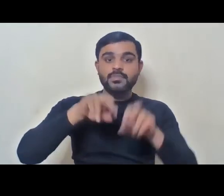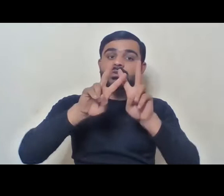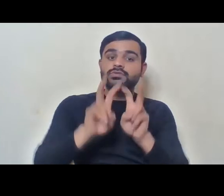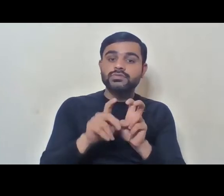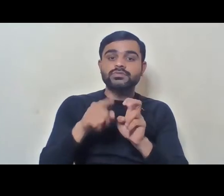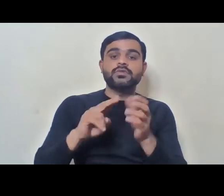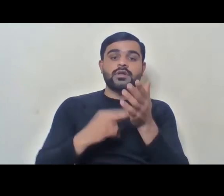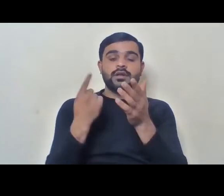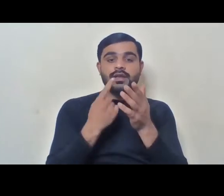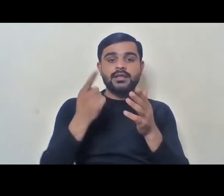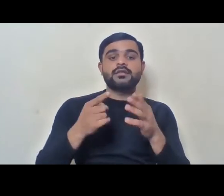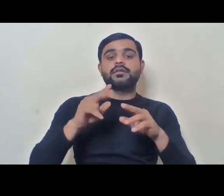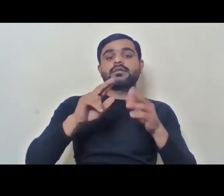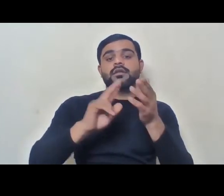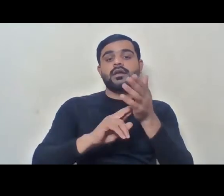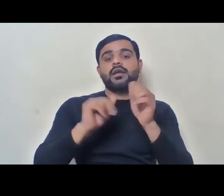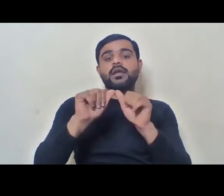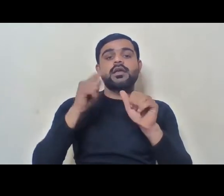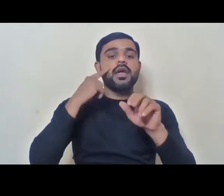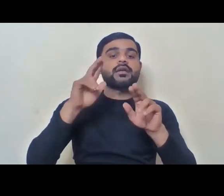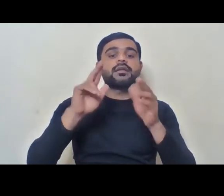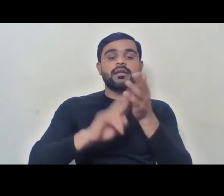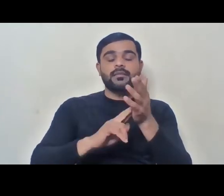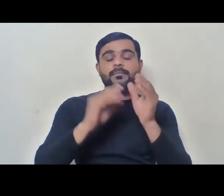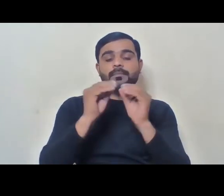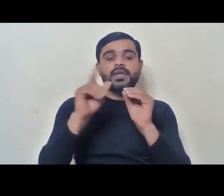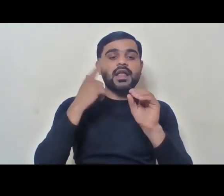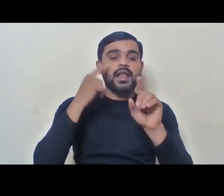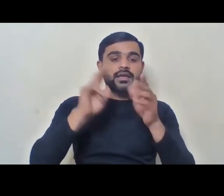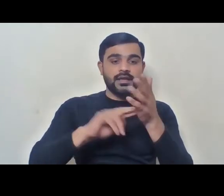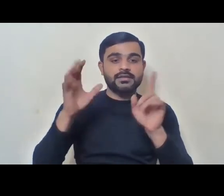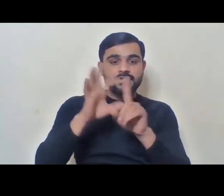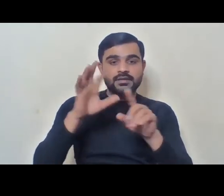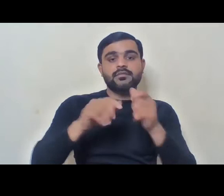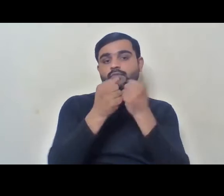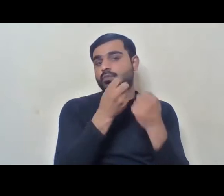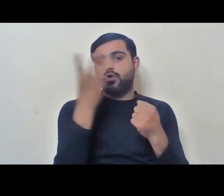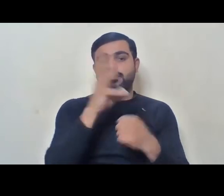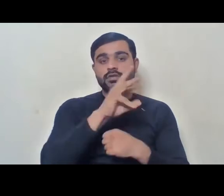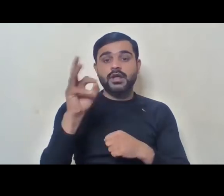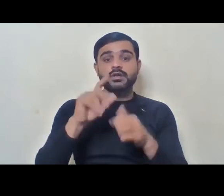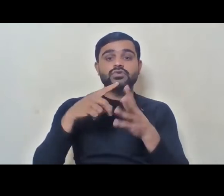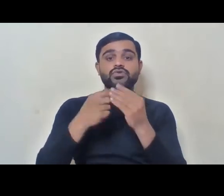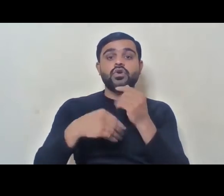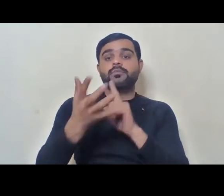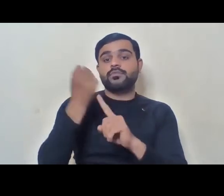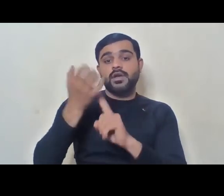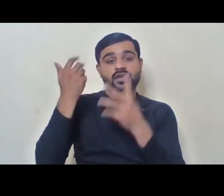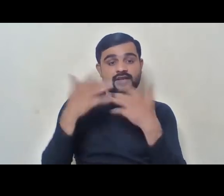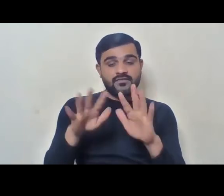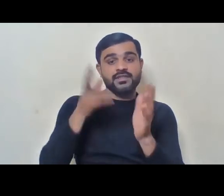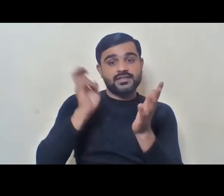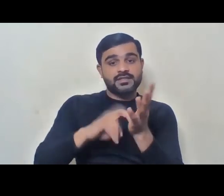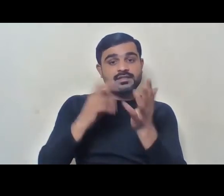National Federation for the Blind versus State of Karnataka, where more than 300 categories of government jobs were identified and reserved